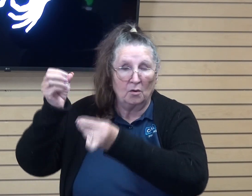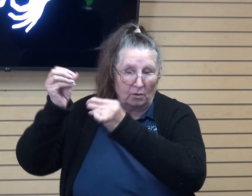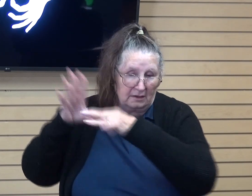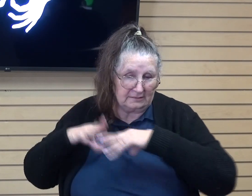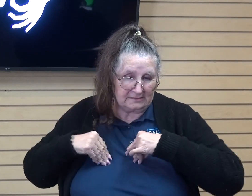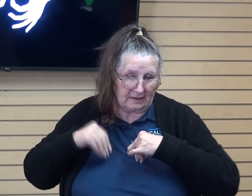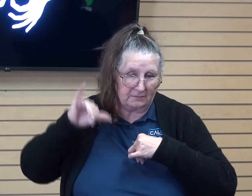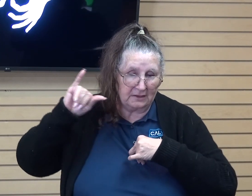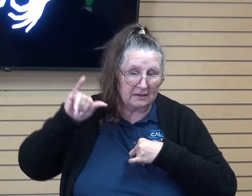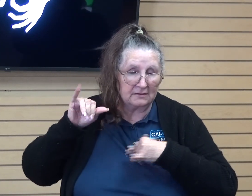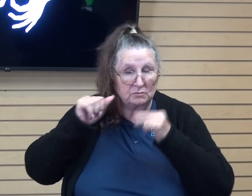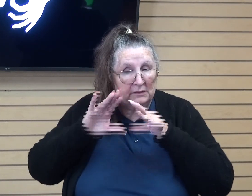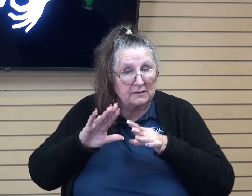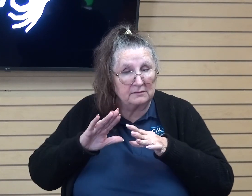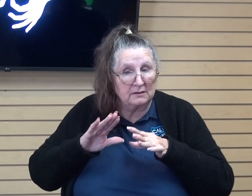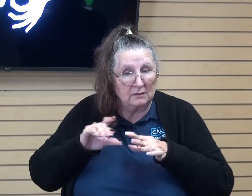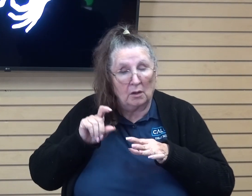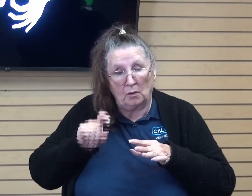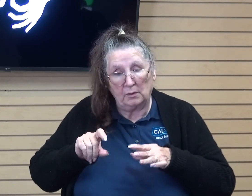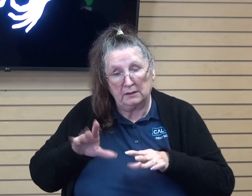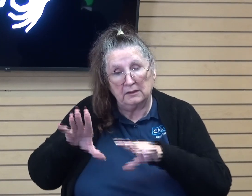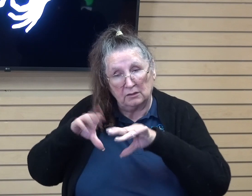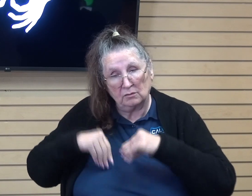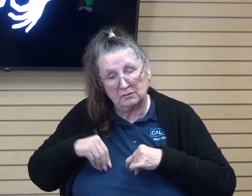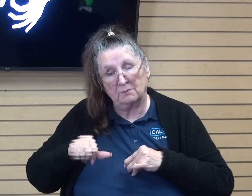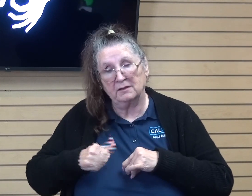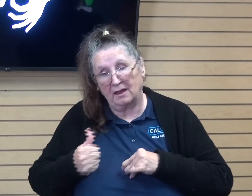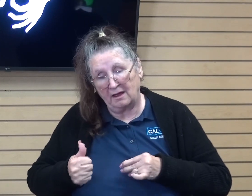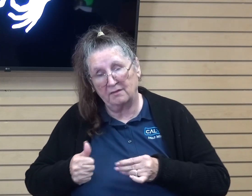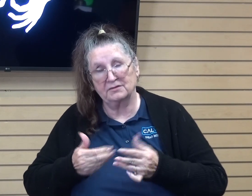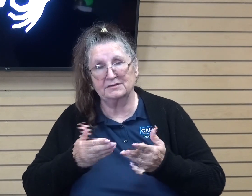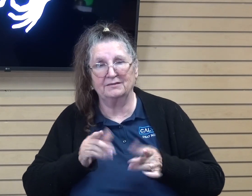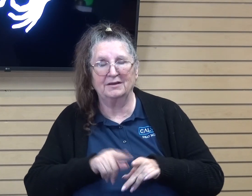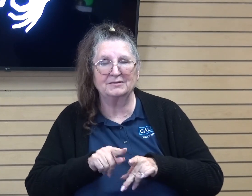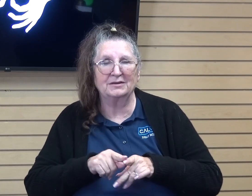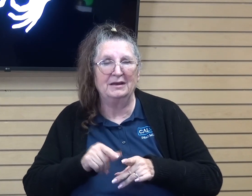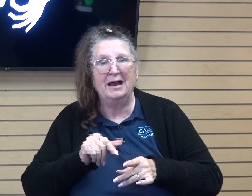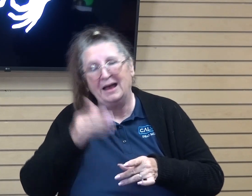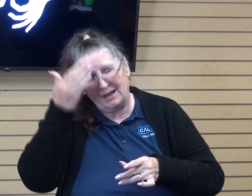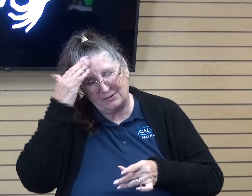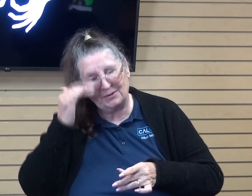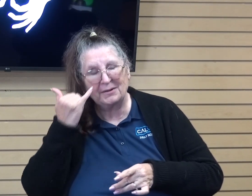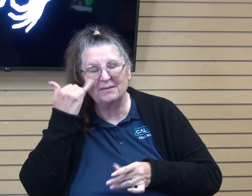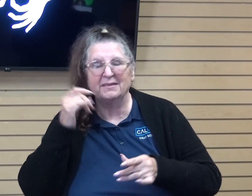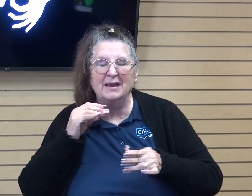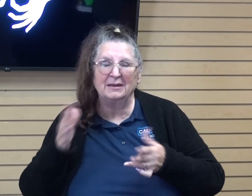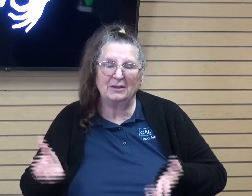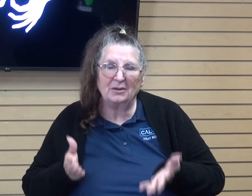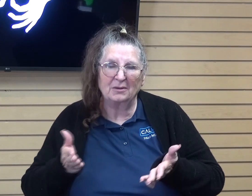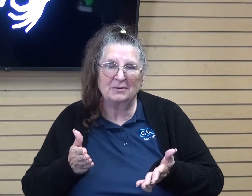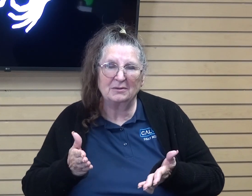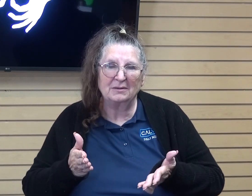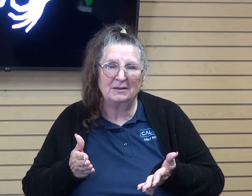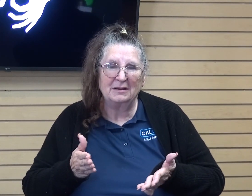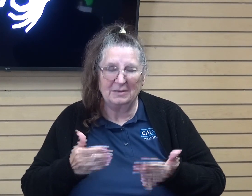can't we accept the other stuff too? And so I don't know if that's encouraging, but just a little self, um,